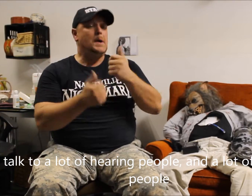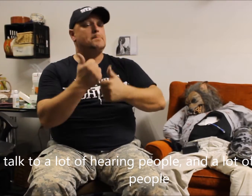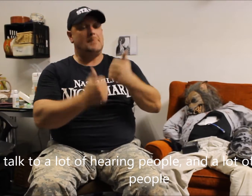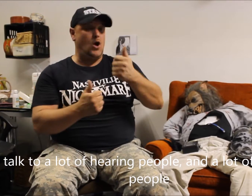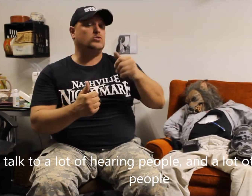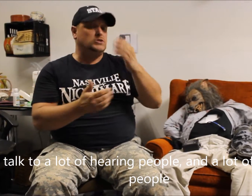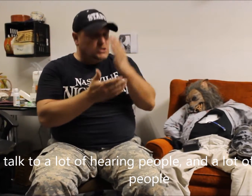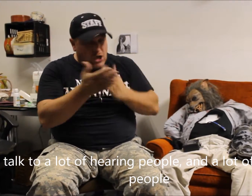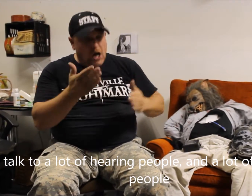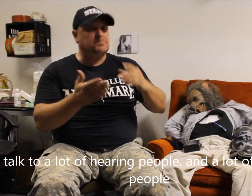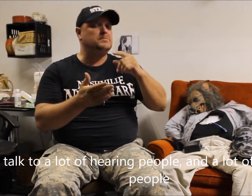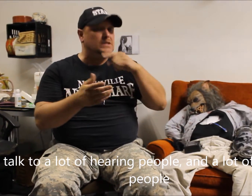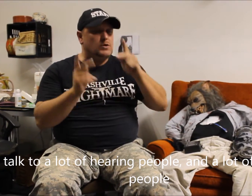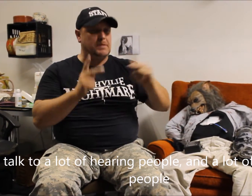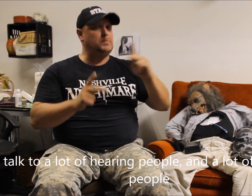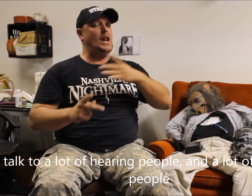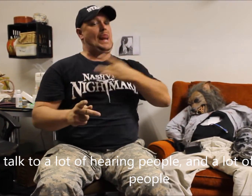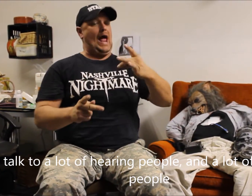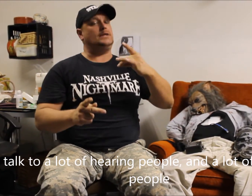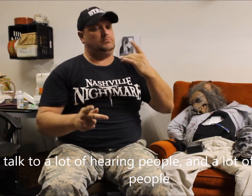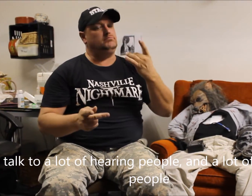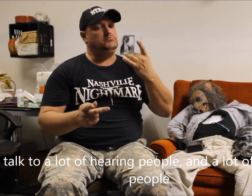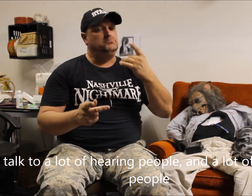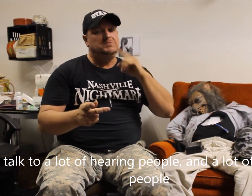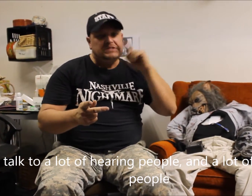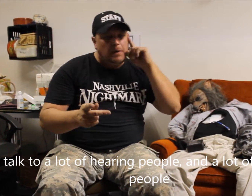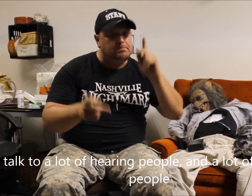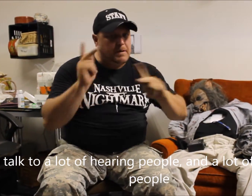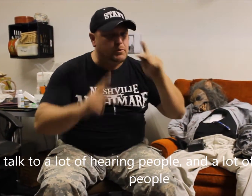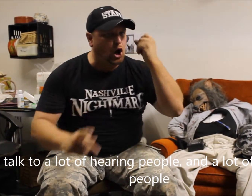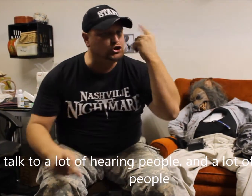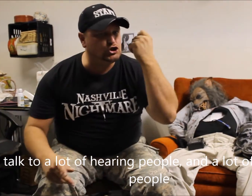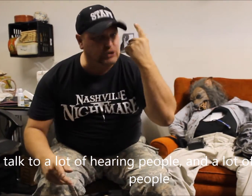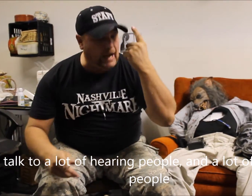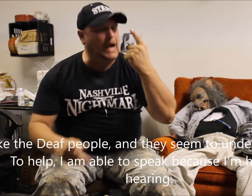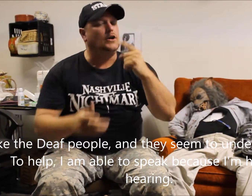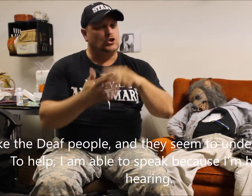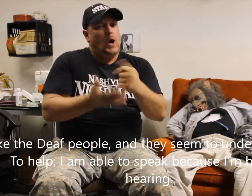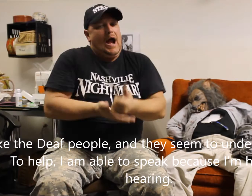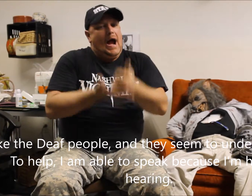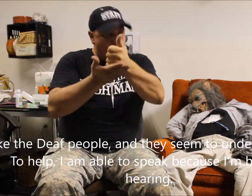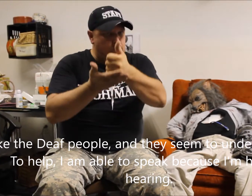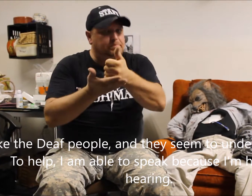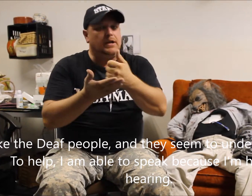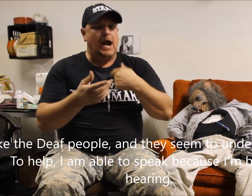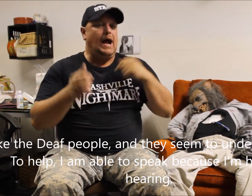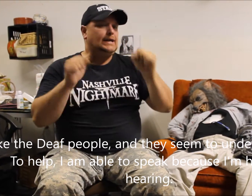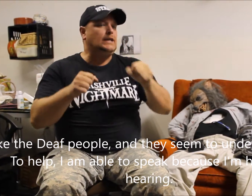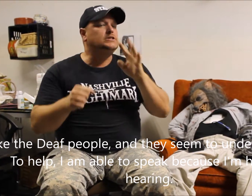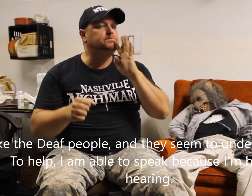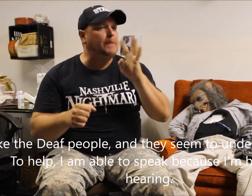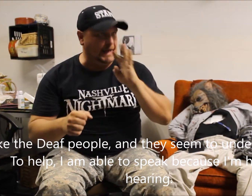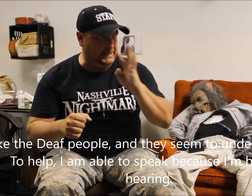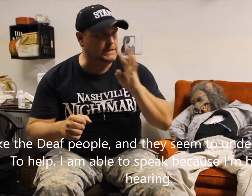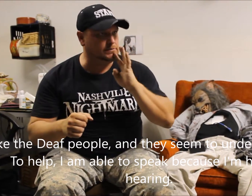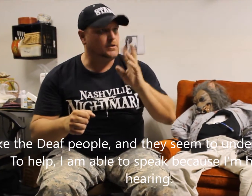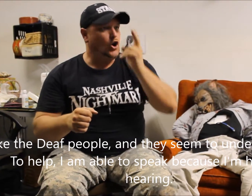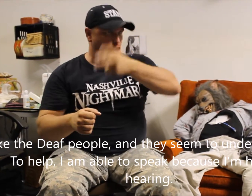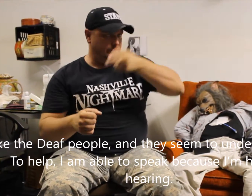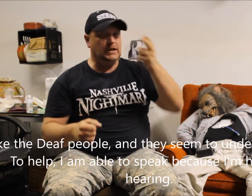I've talked to a lot of hearing people and a lot of hearing people like the deaf people and they seem to understand us. And to help, I